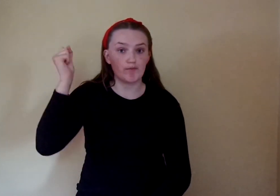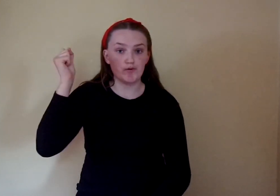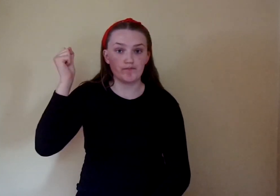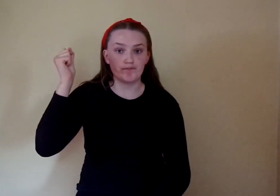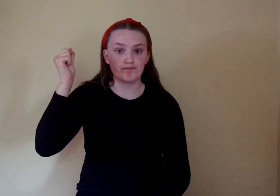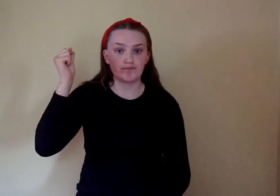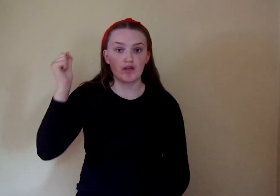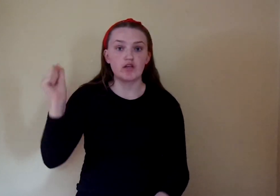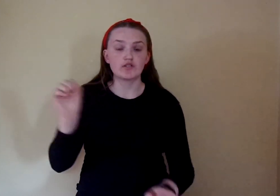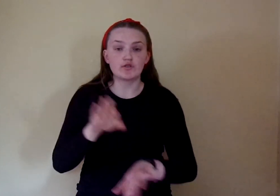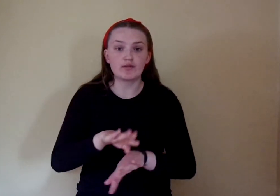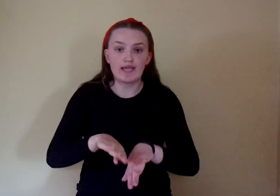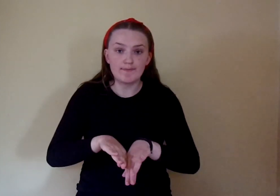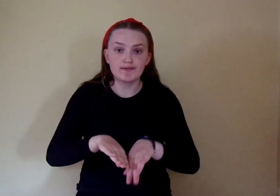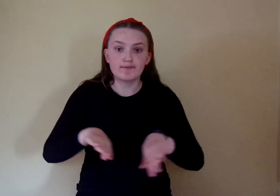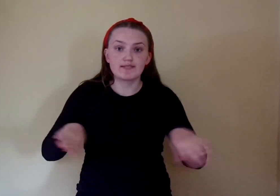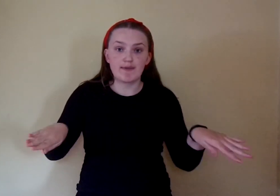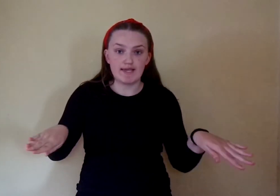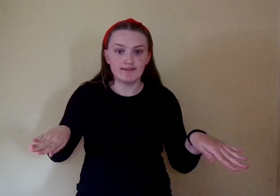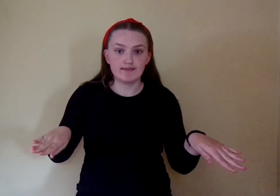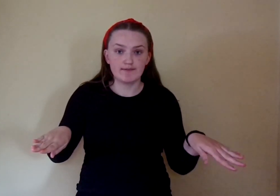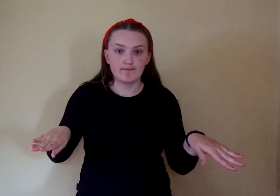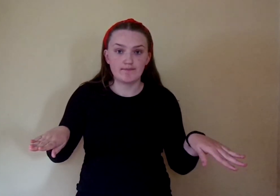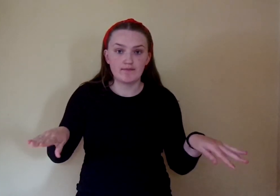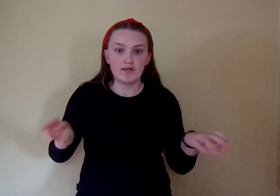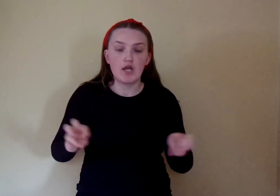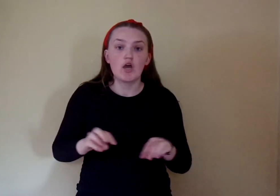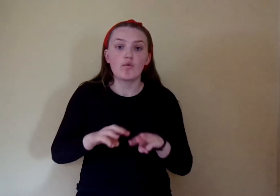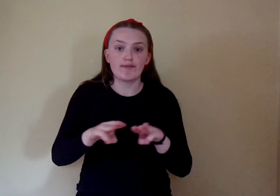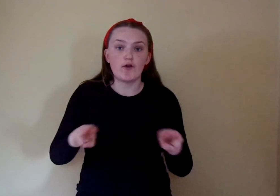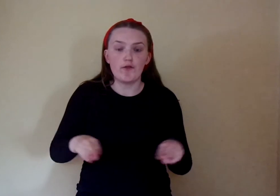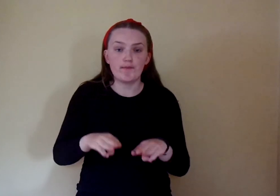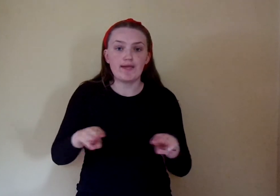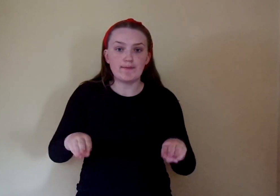to keep some space with other people.